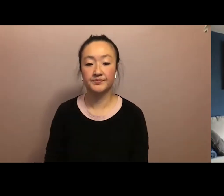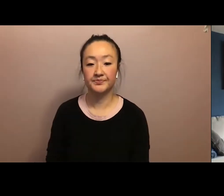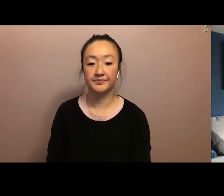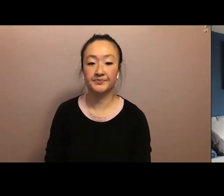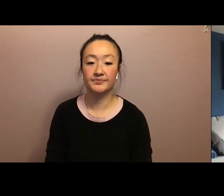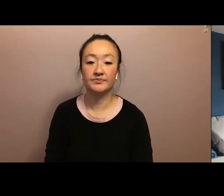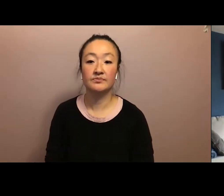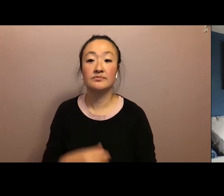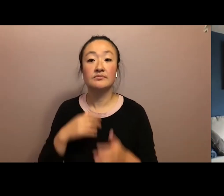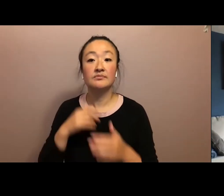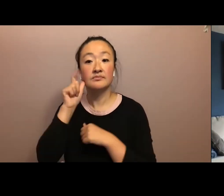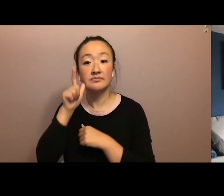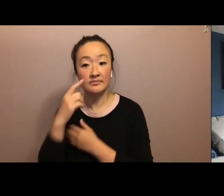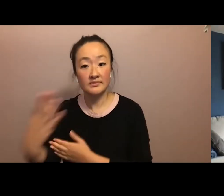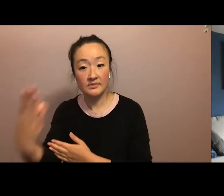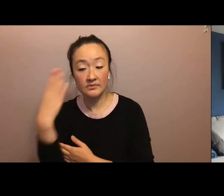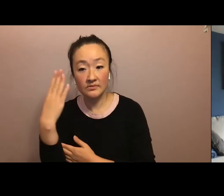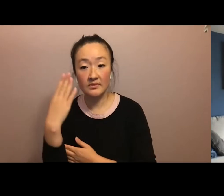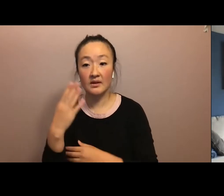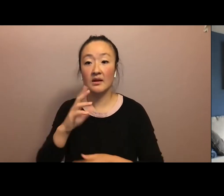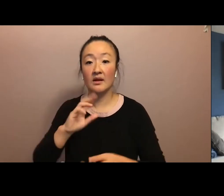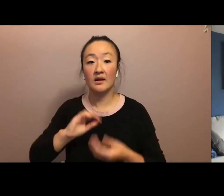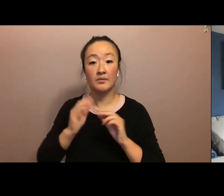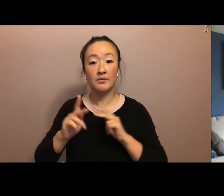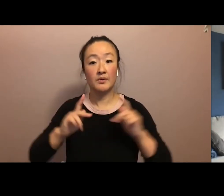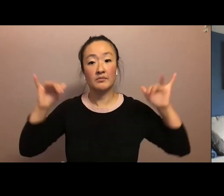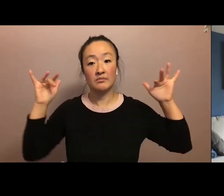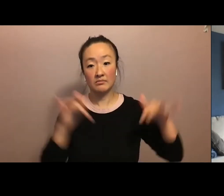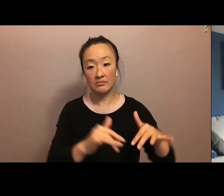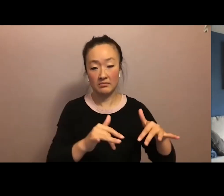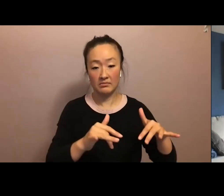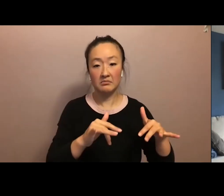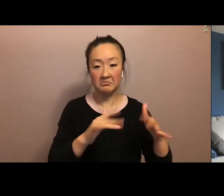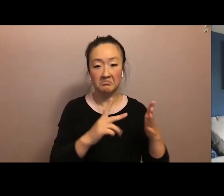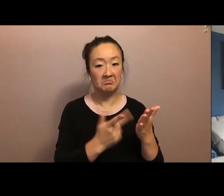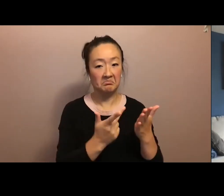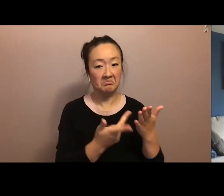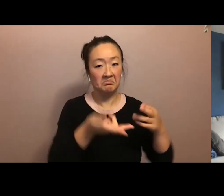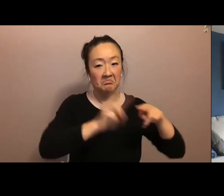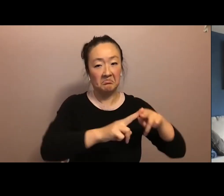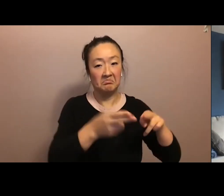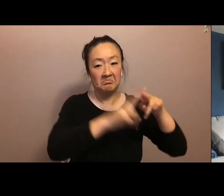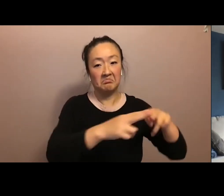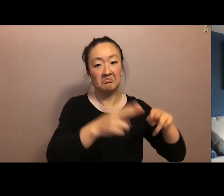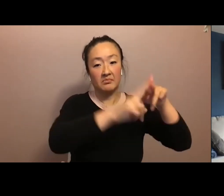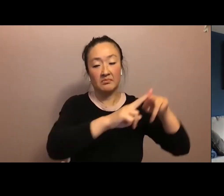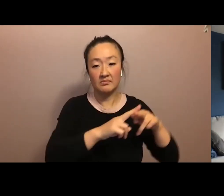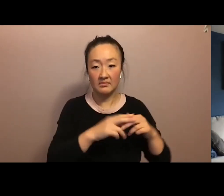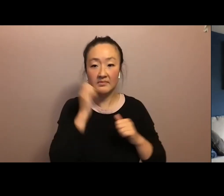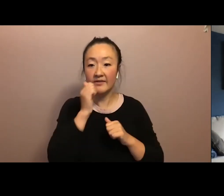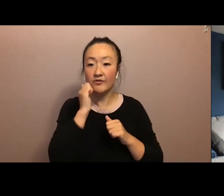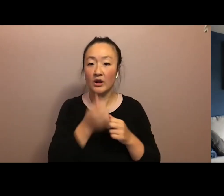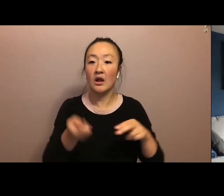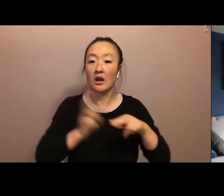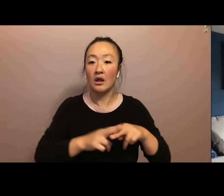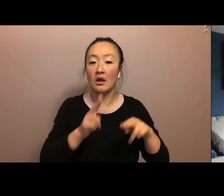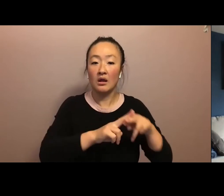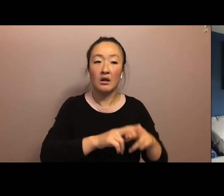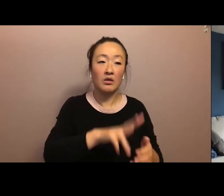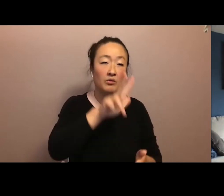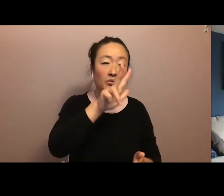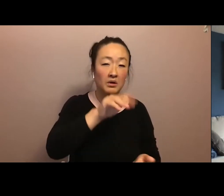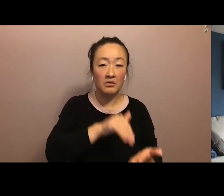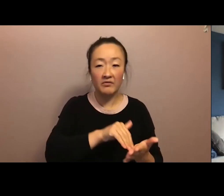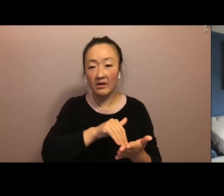The next morning, number of kia'i who gathered at Pu'uhuluhulu had tripled, and day by day we continued to grow as three to five thousand